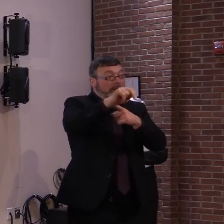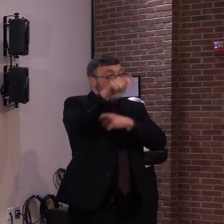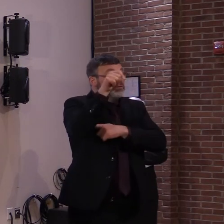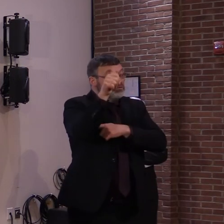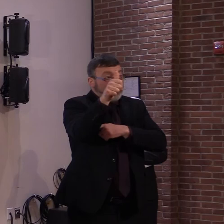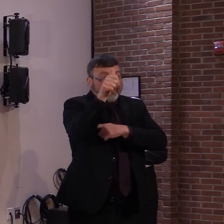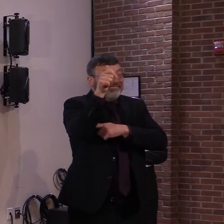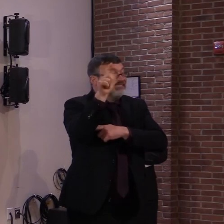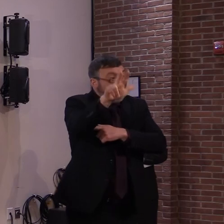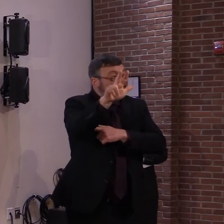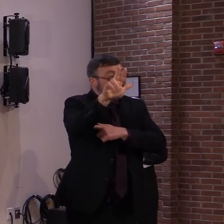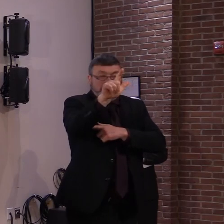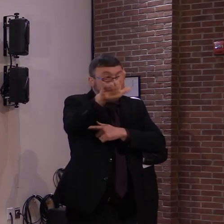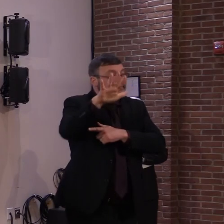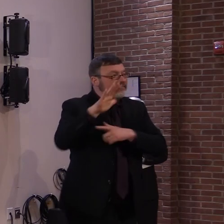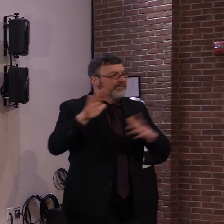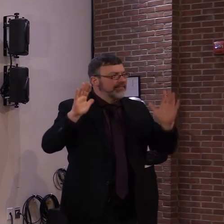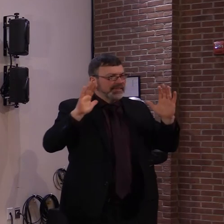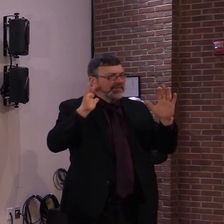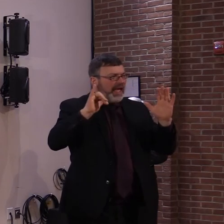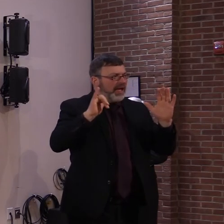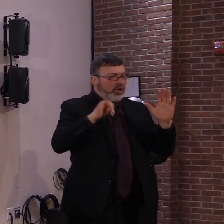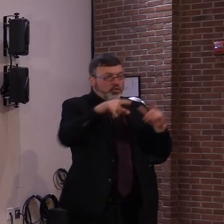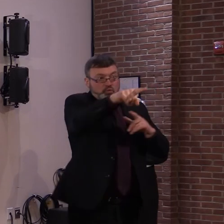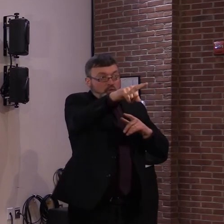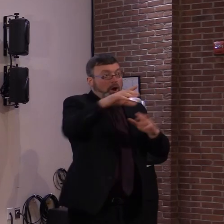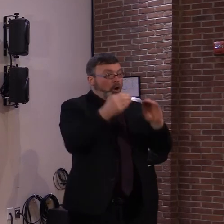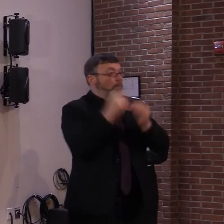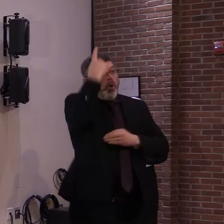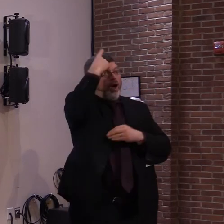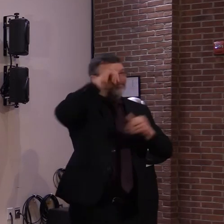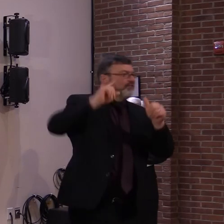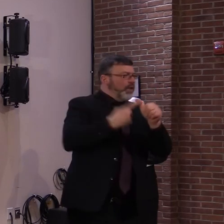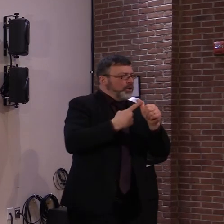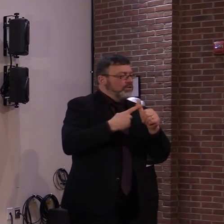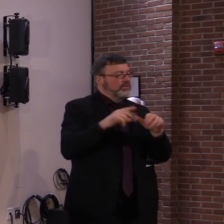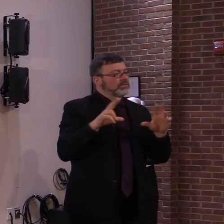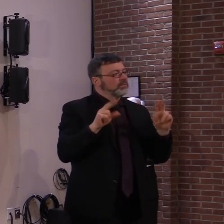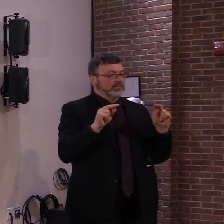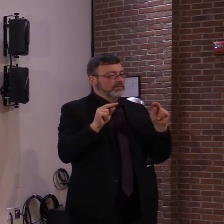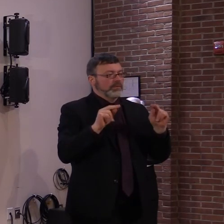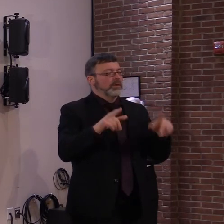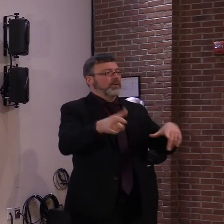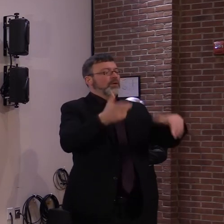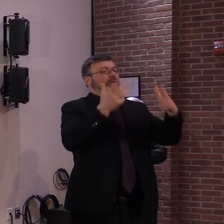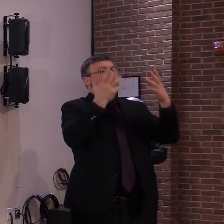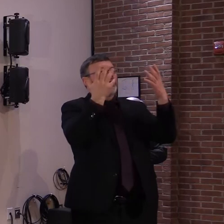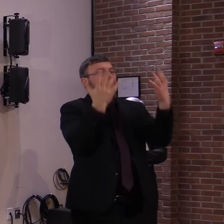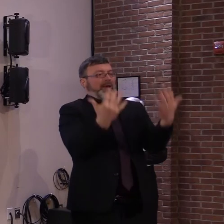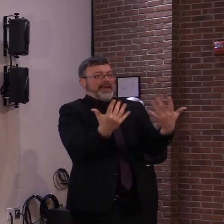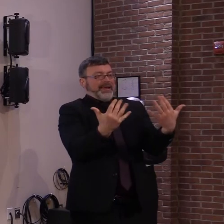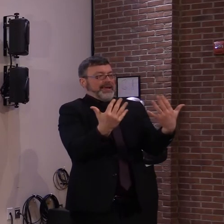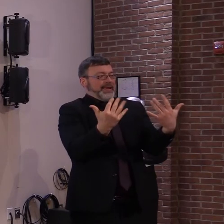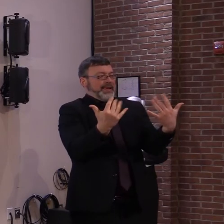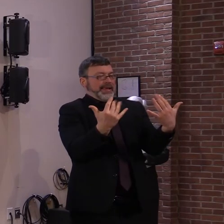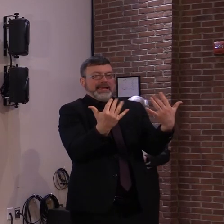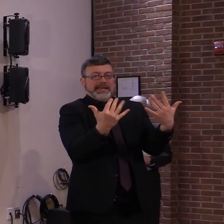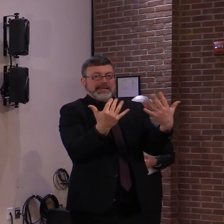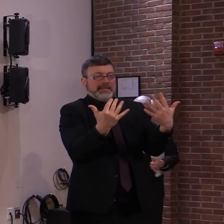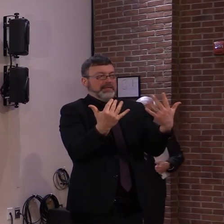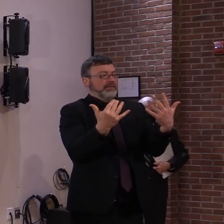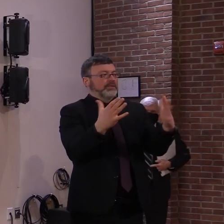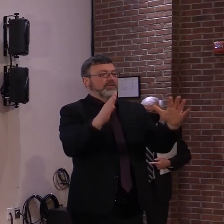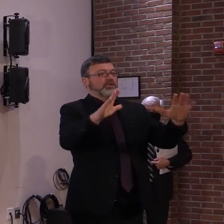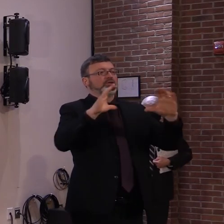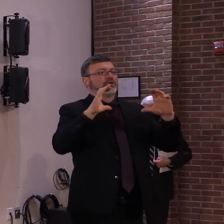there is no list you're going to be put on. So we'd appreciate it if you hold those calls. And hopefully, these conferences and other information